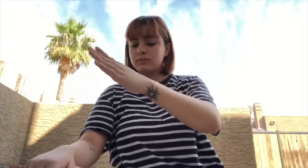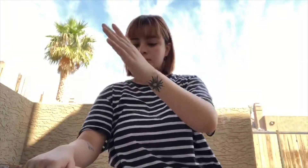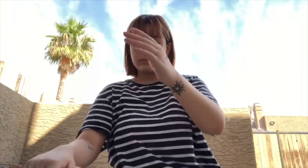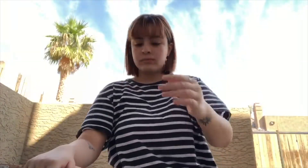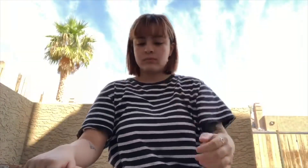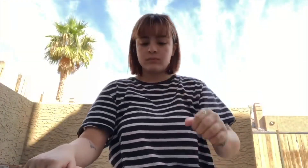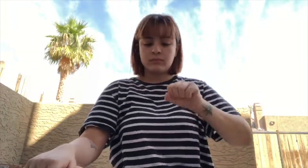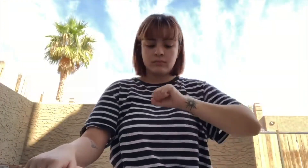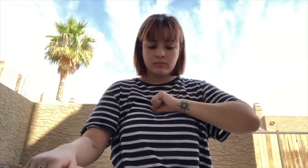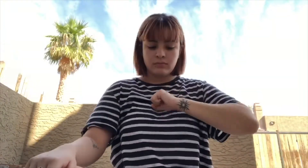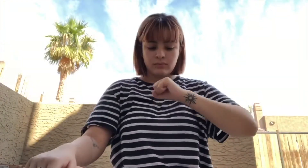grow through